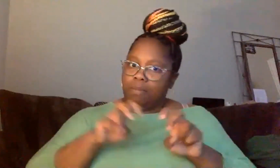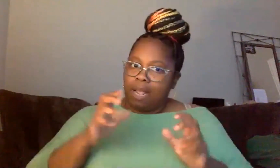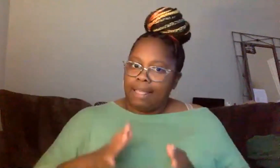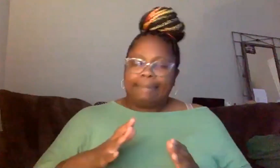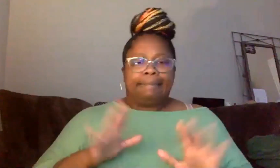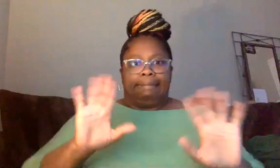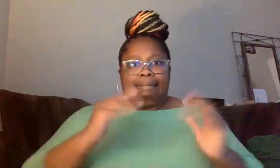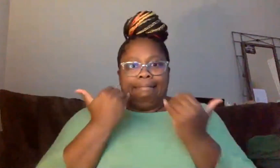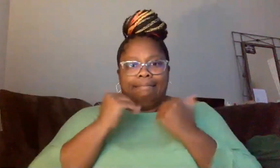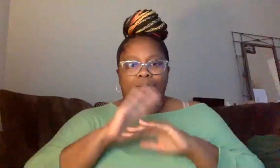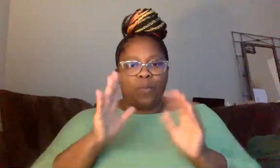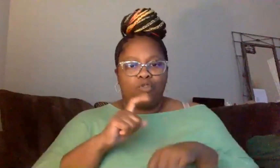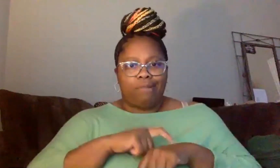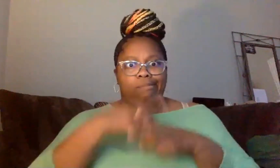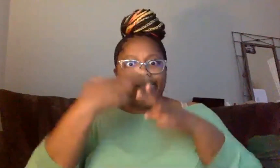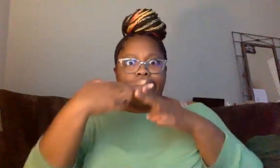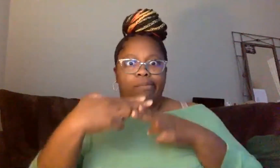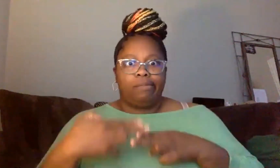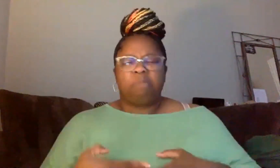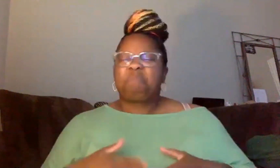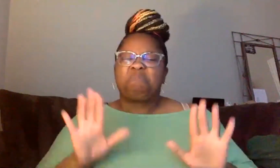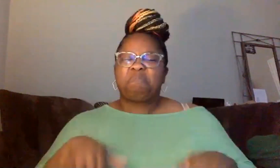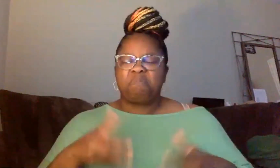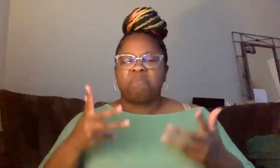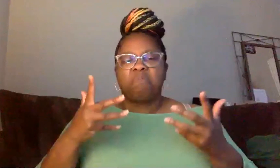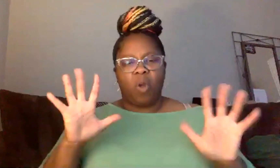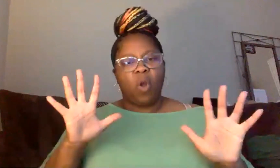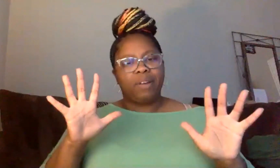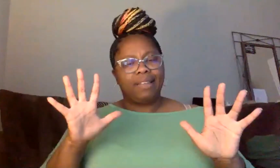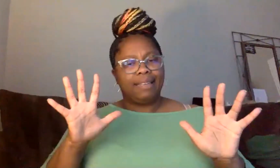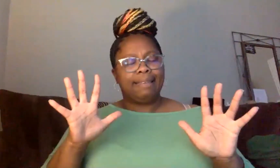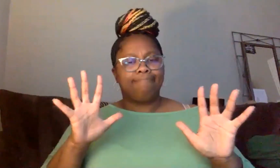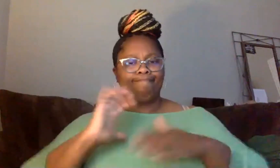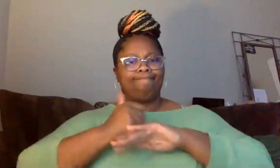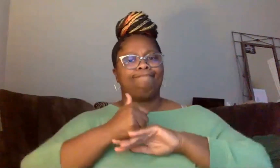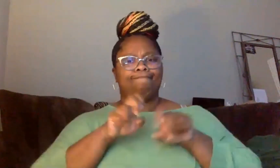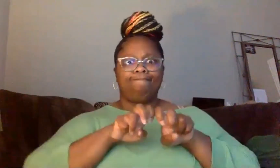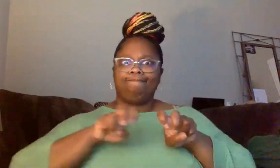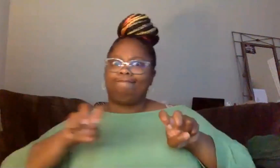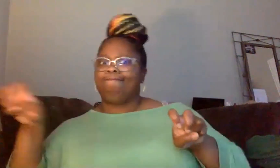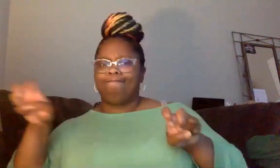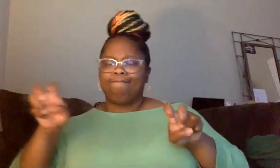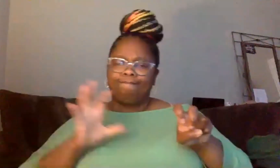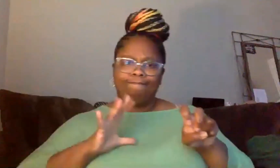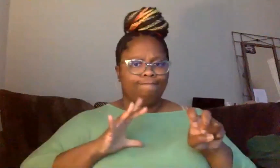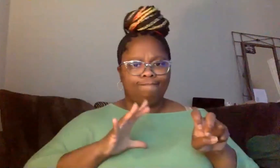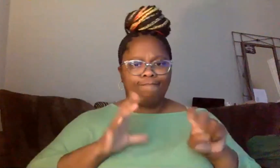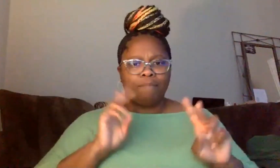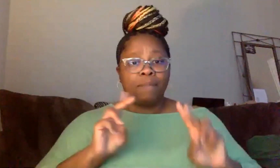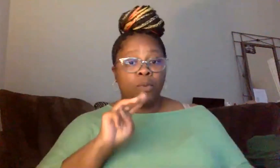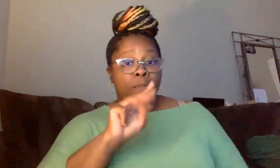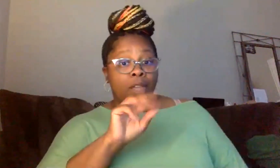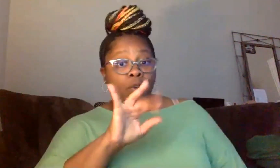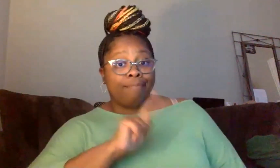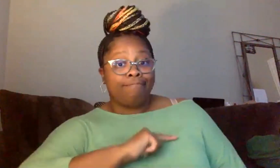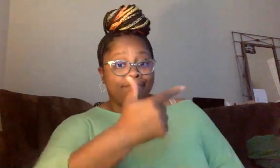any more time and listing all of them because we assembled a pretty remarkable large group of really, really wonderful people. So, Mary, I'll turn